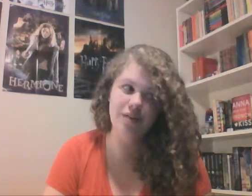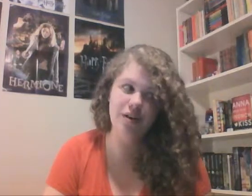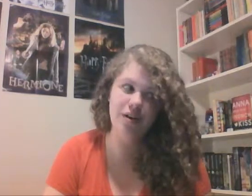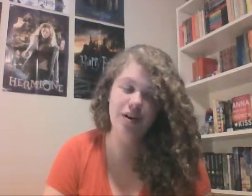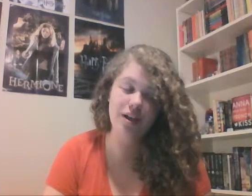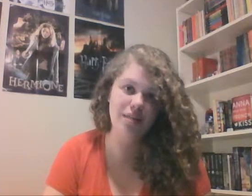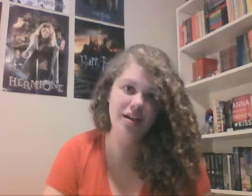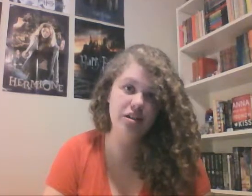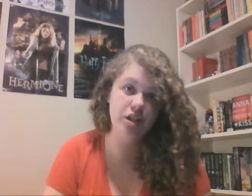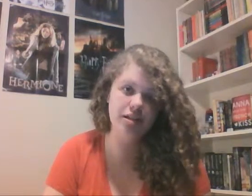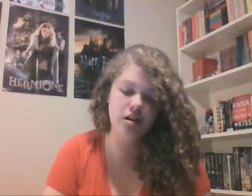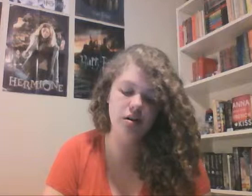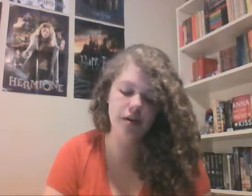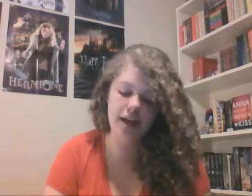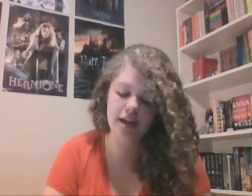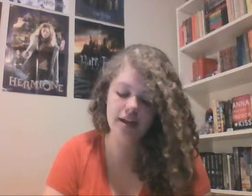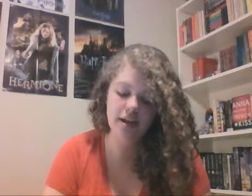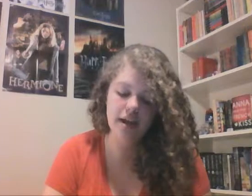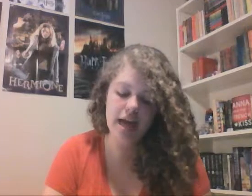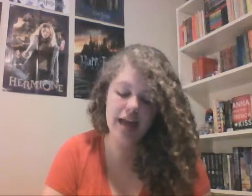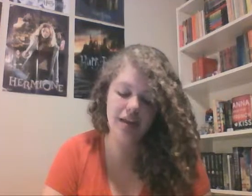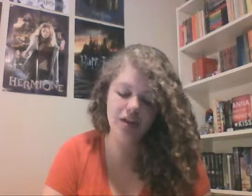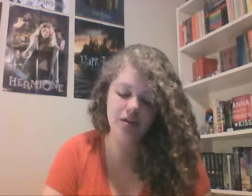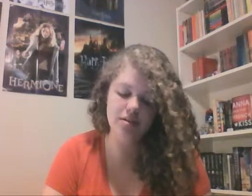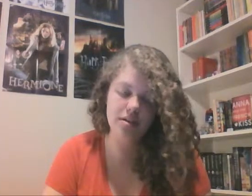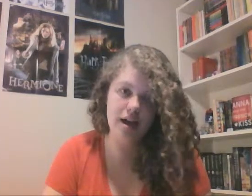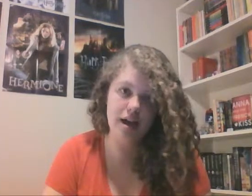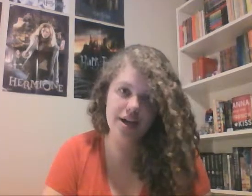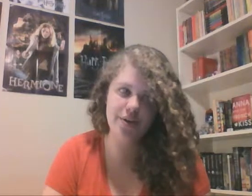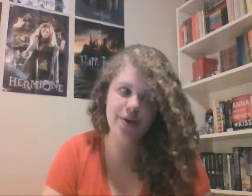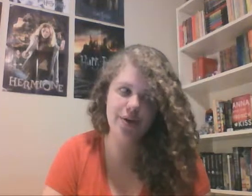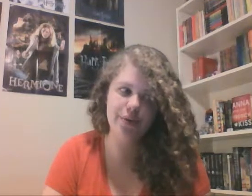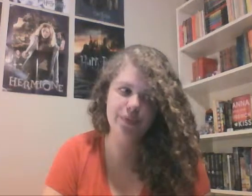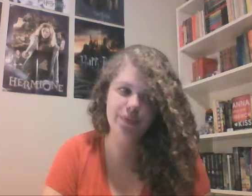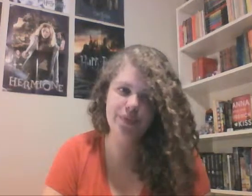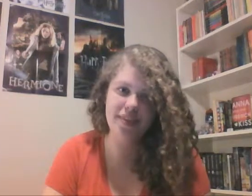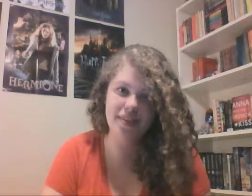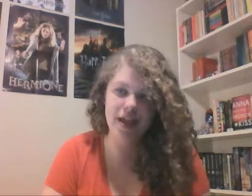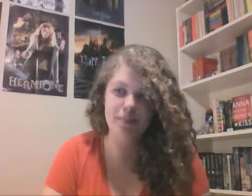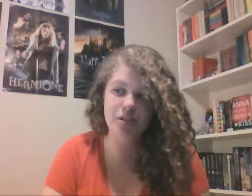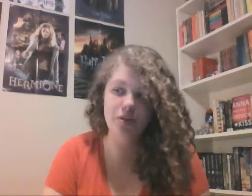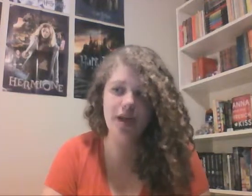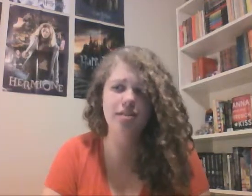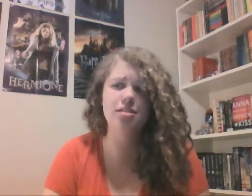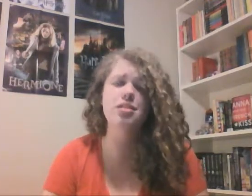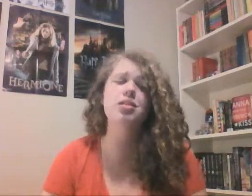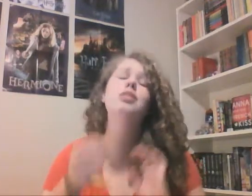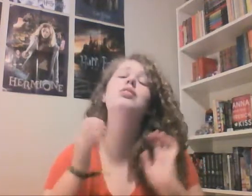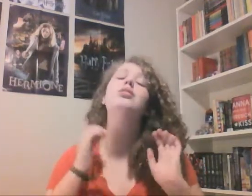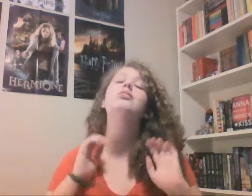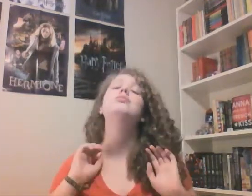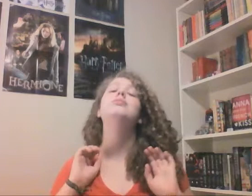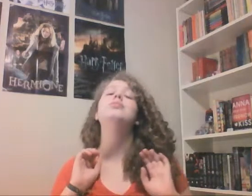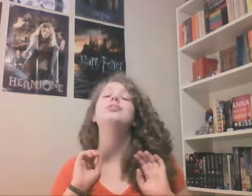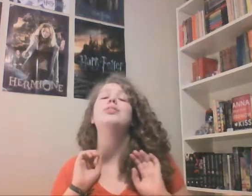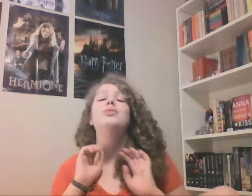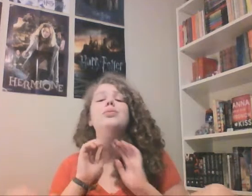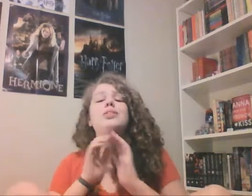him and Jace are okay and Alec goes I don't know and then the episode ends oh no it